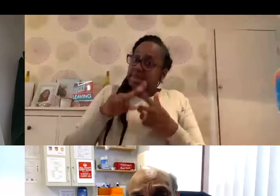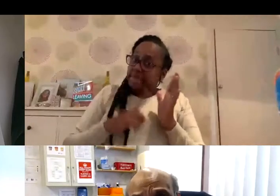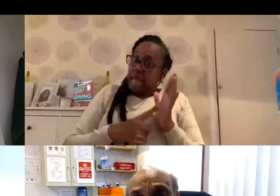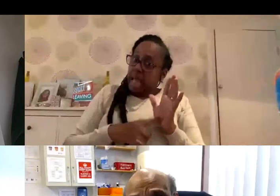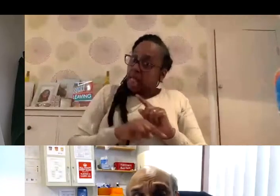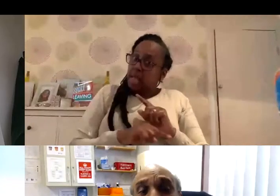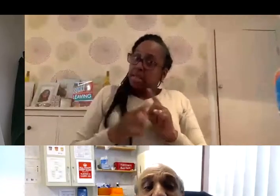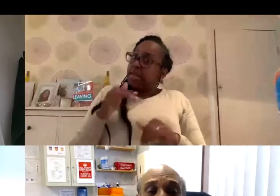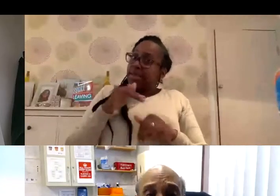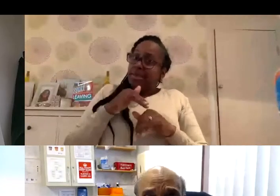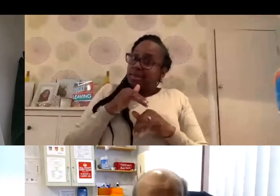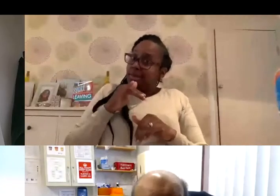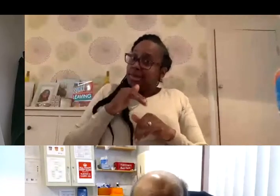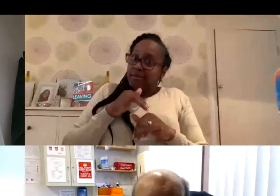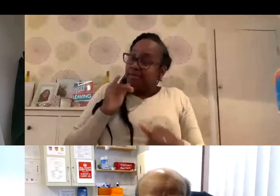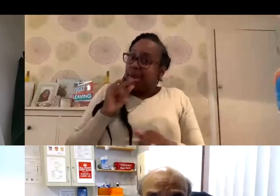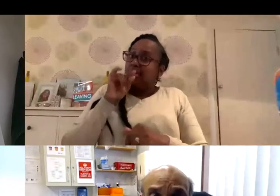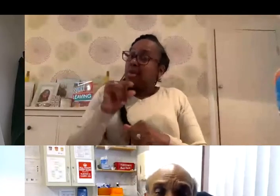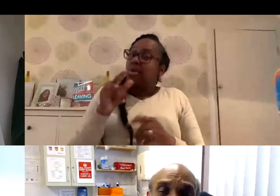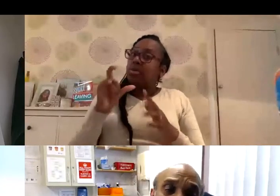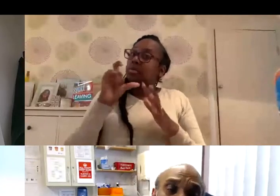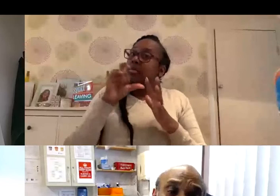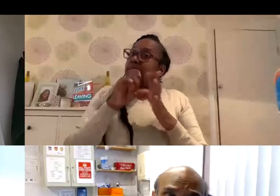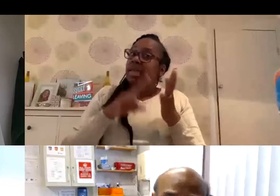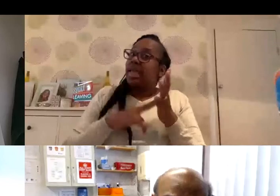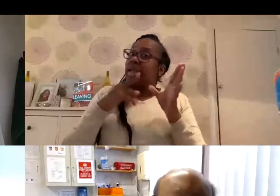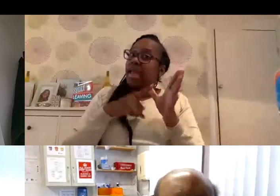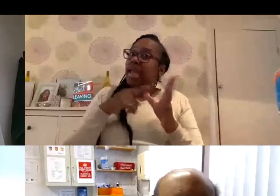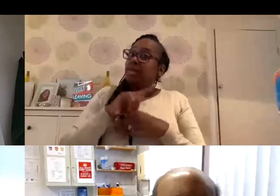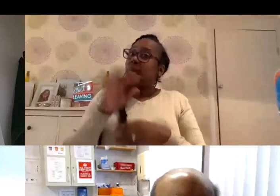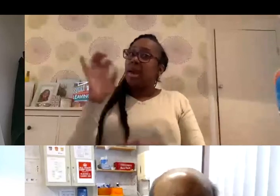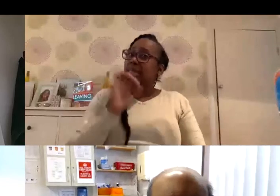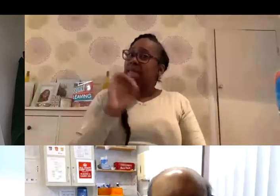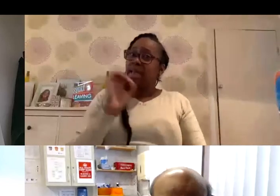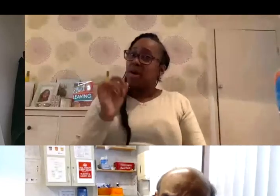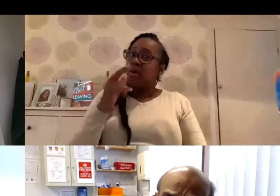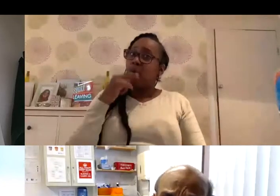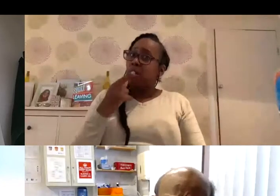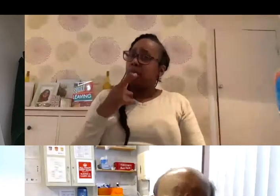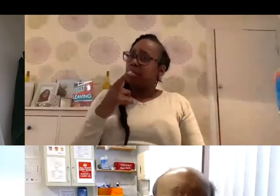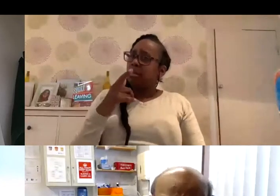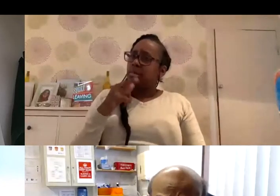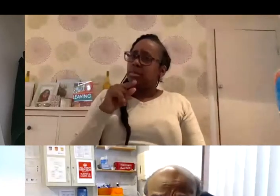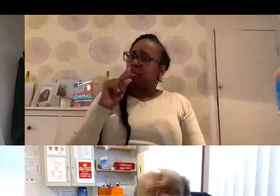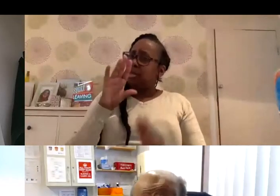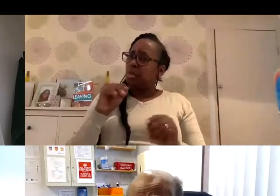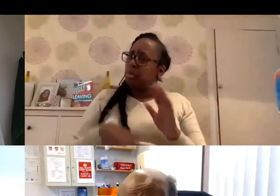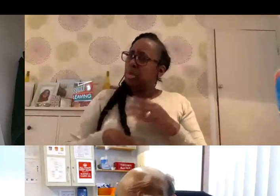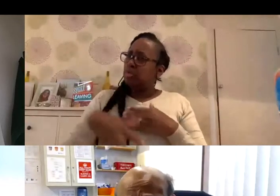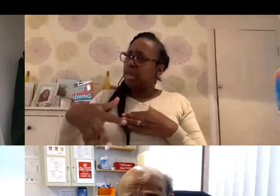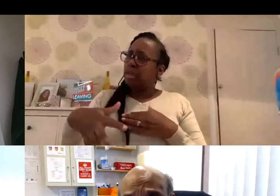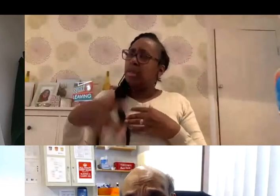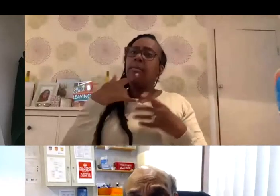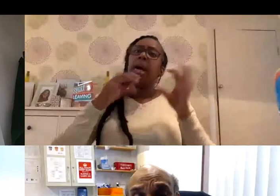DNA, therefore doesn't affect your genetic material, and therefore has got zero impact on fertility. Now, this is the scientific answer, but